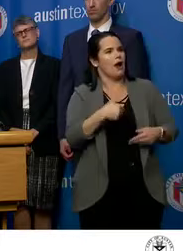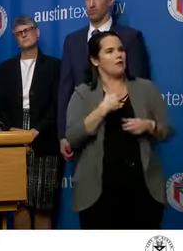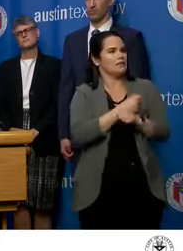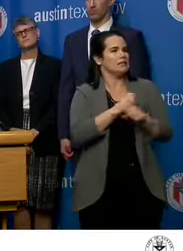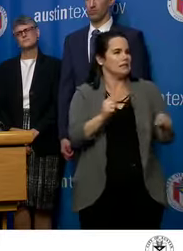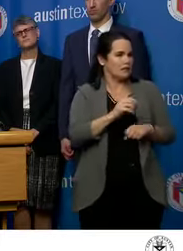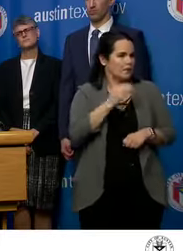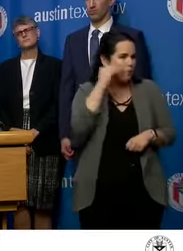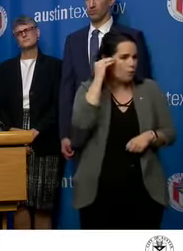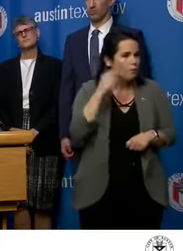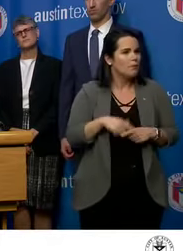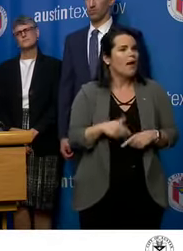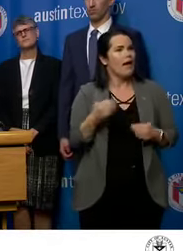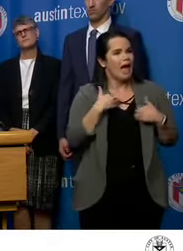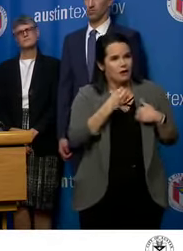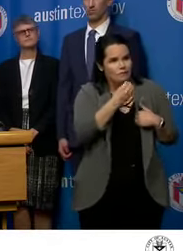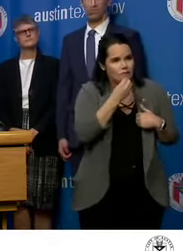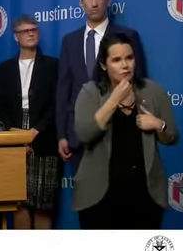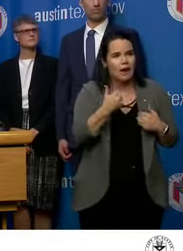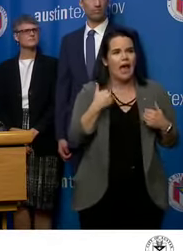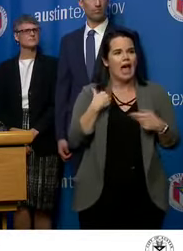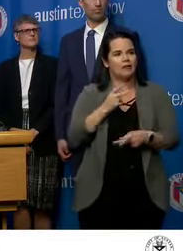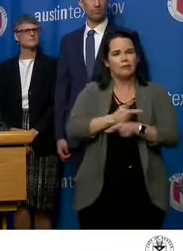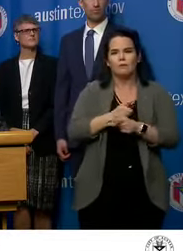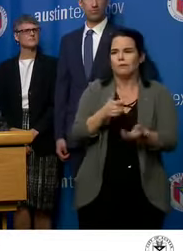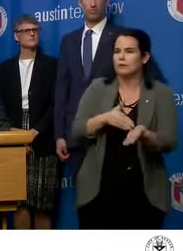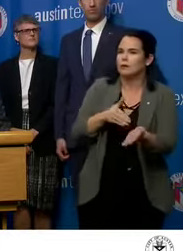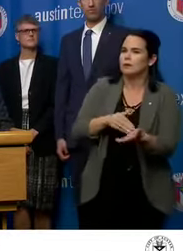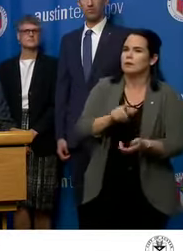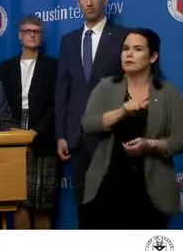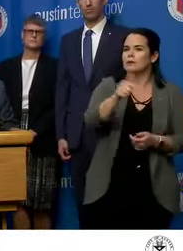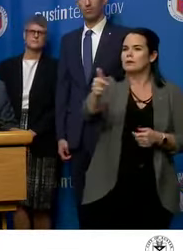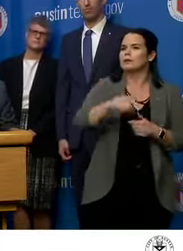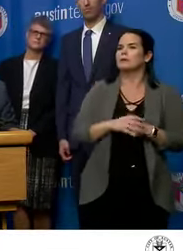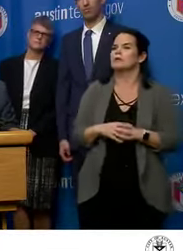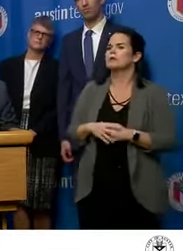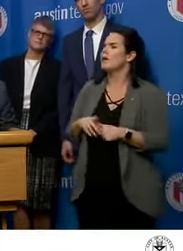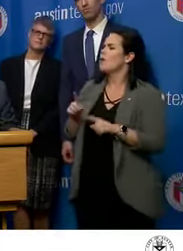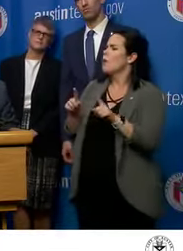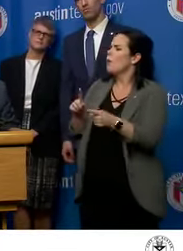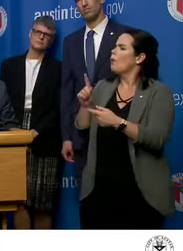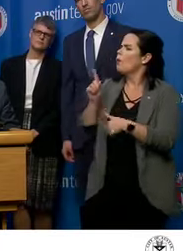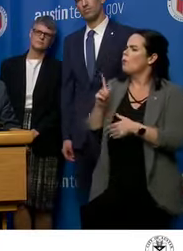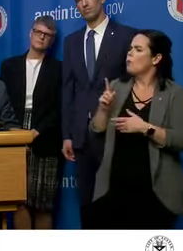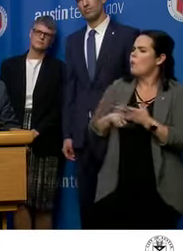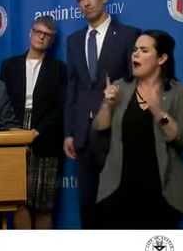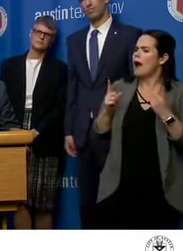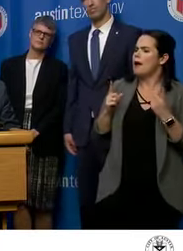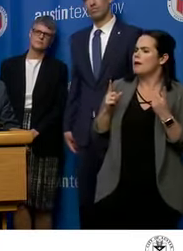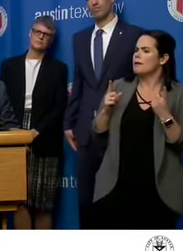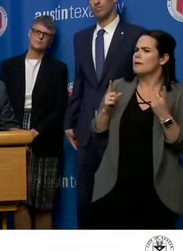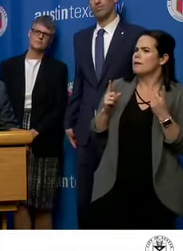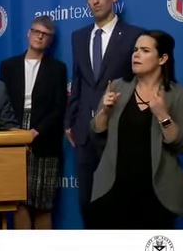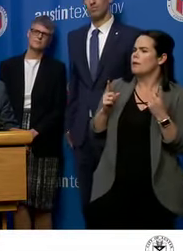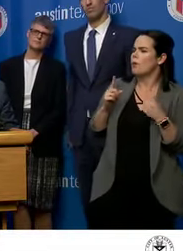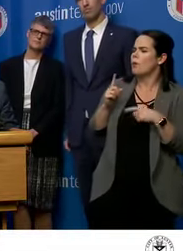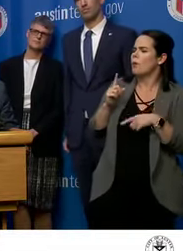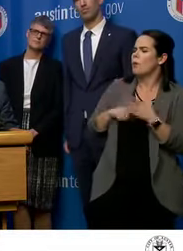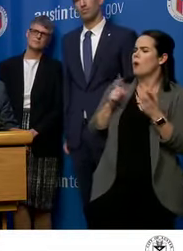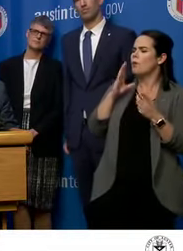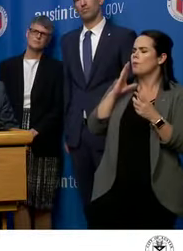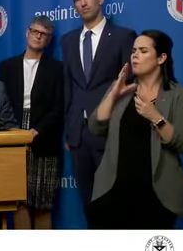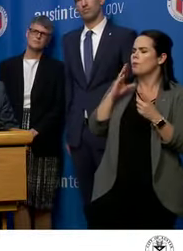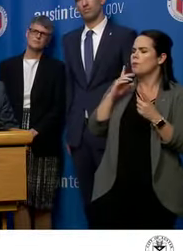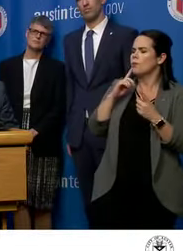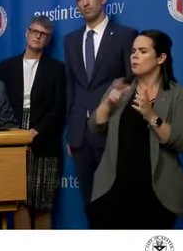they have food, that they have availability of health care. Um, what would have to happen for South by Southwest to be considered unsafe? And then